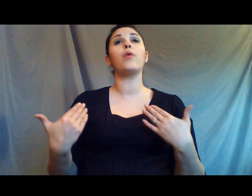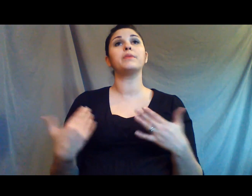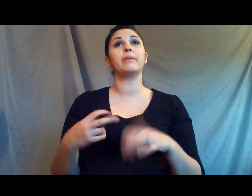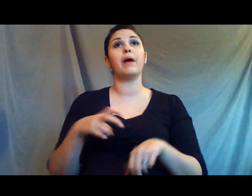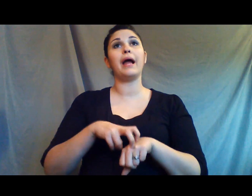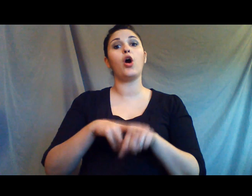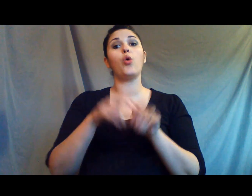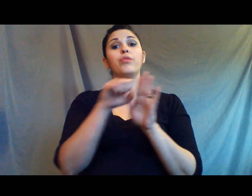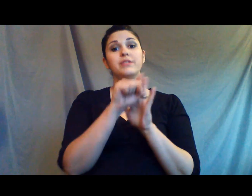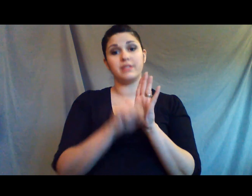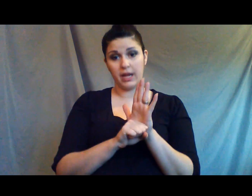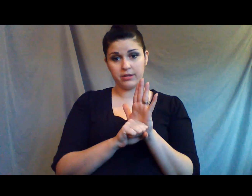I'm talking about Idaho, the state.